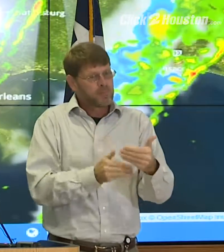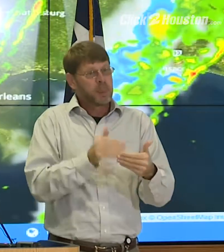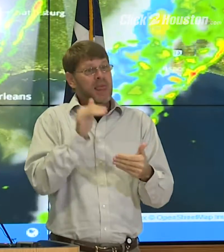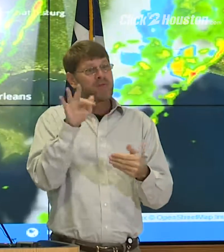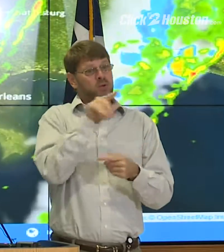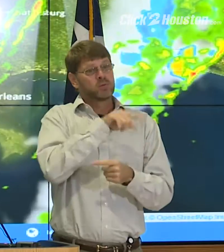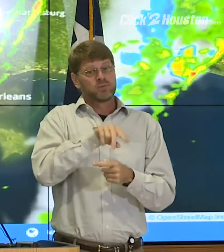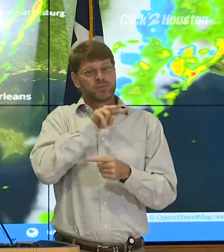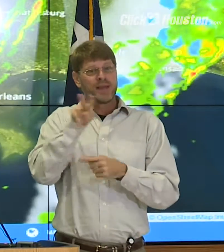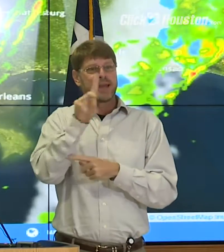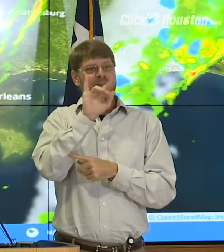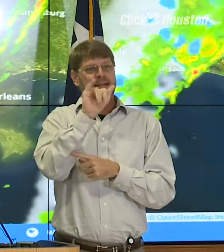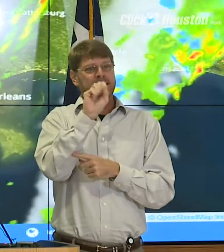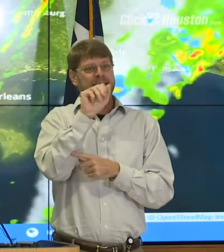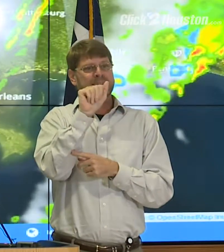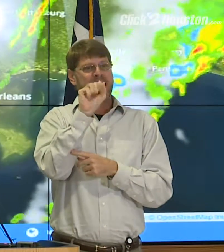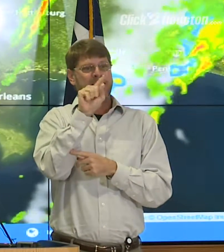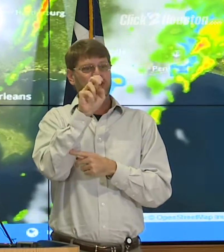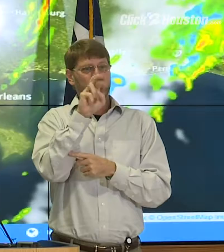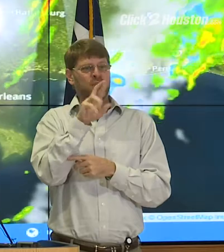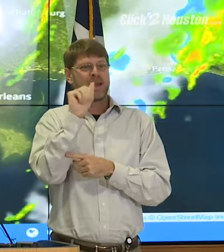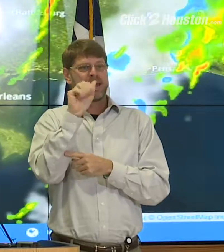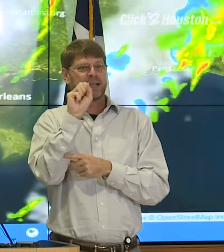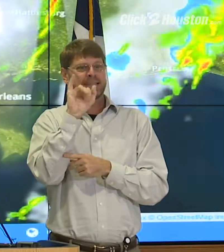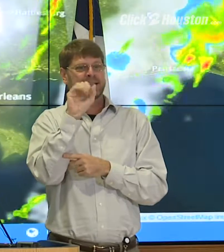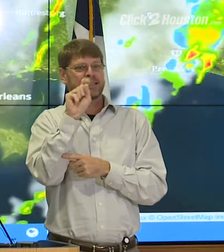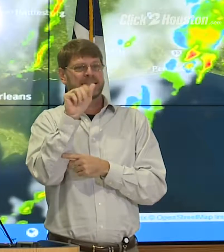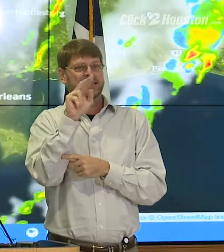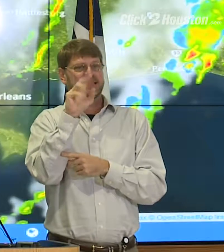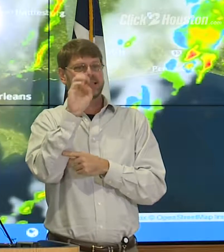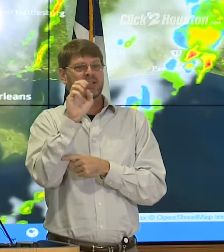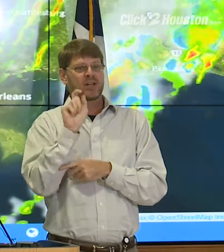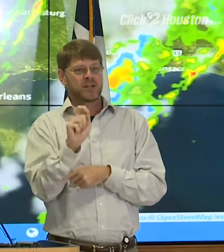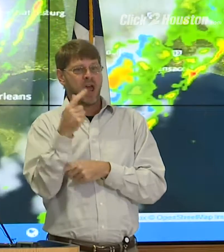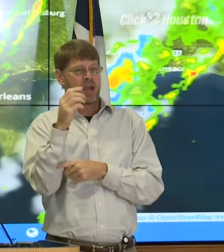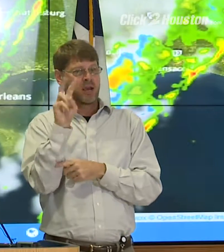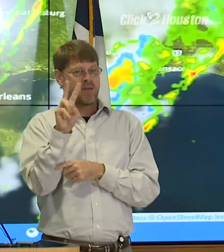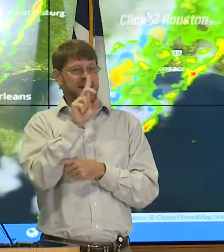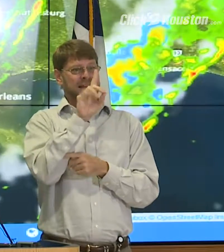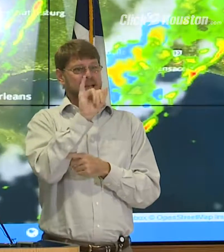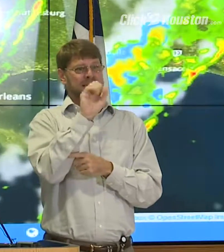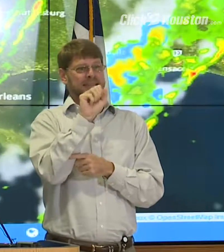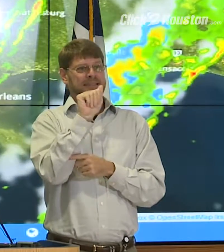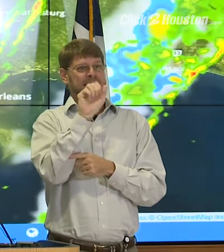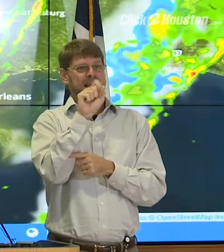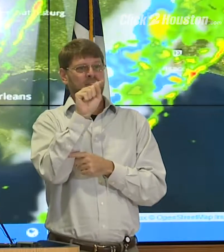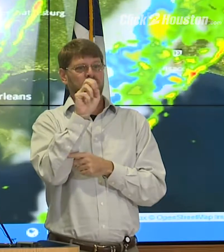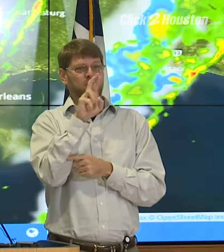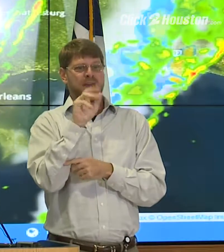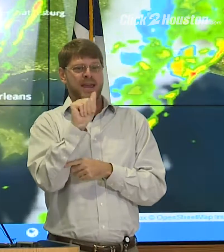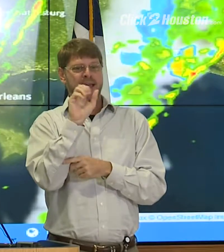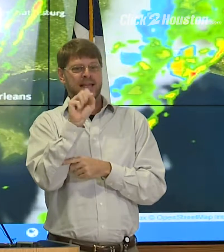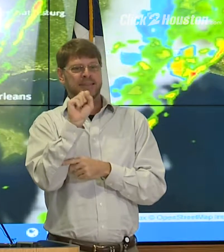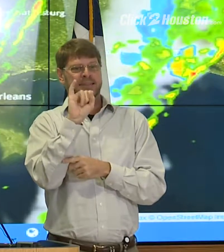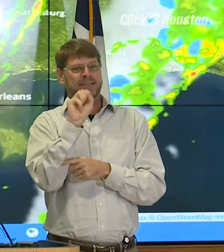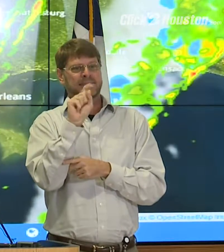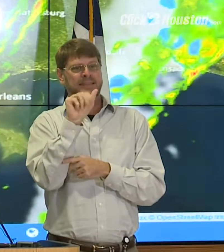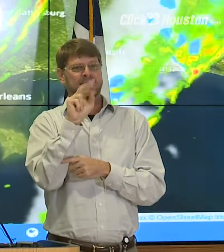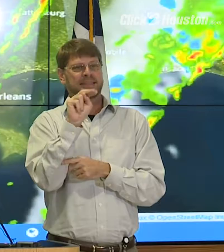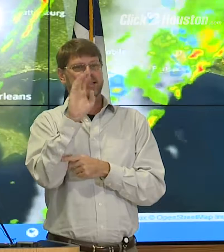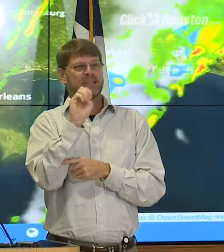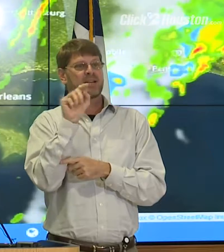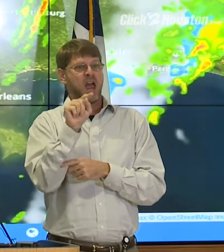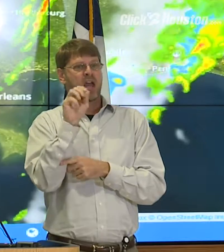people go to disasterassistance.gov, that's disasterassistance.gov, that should be the primary way